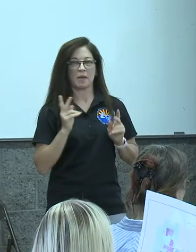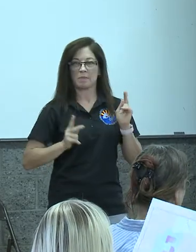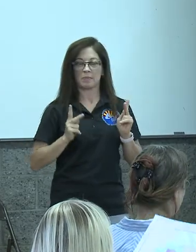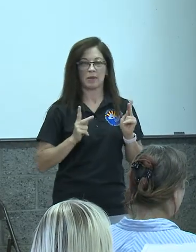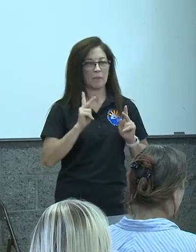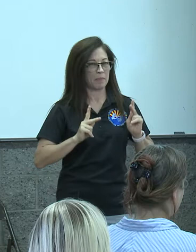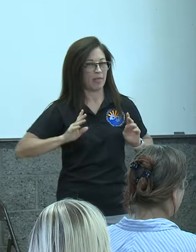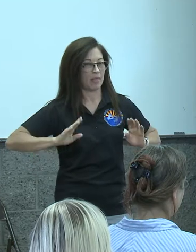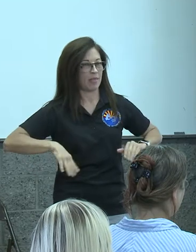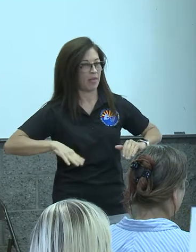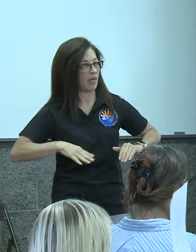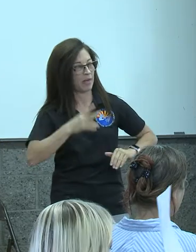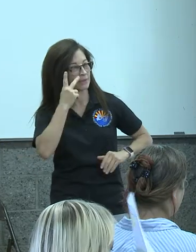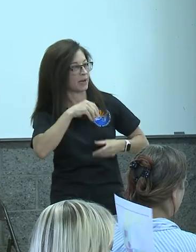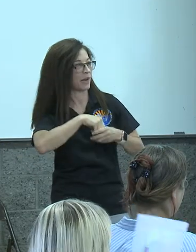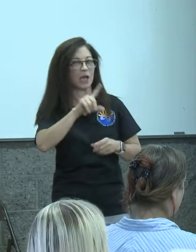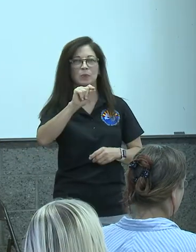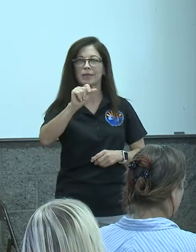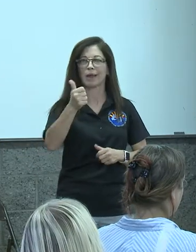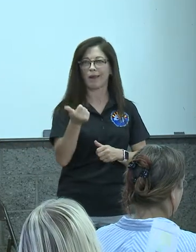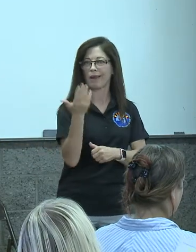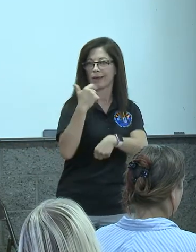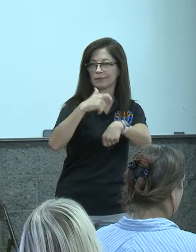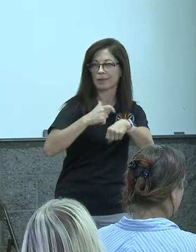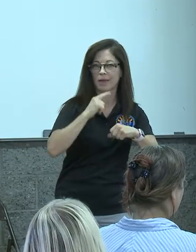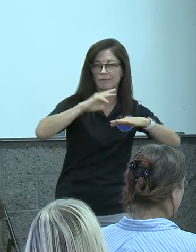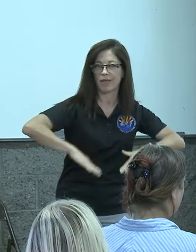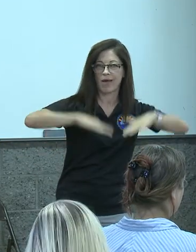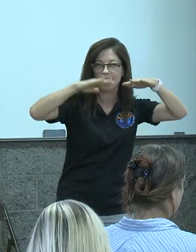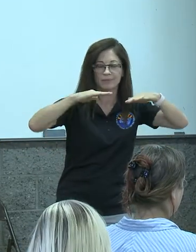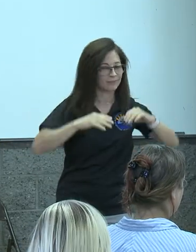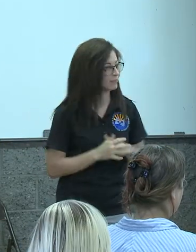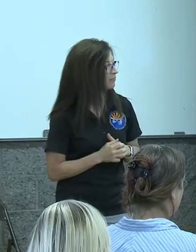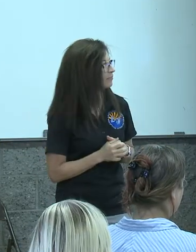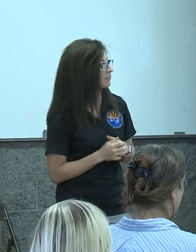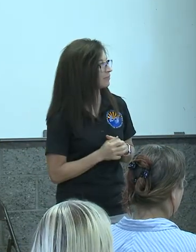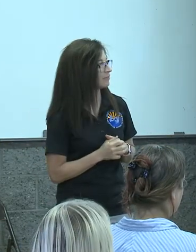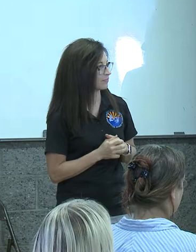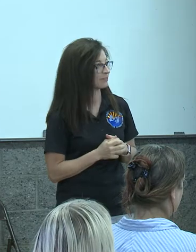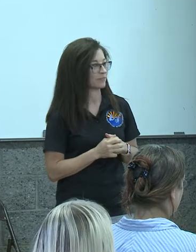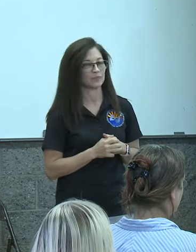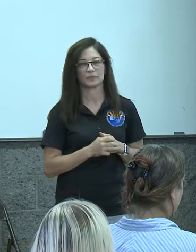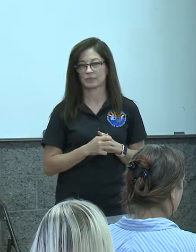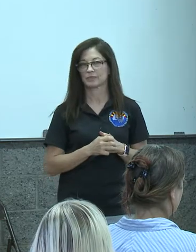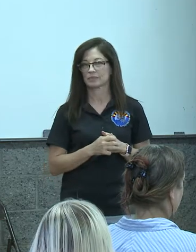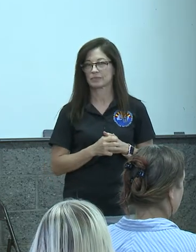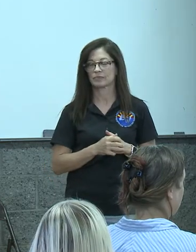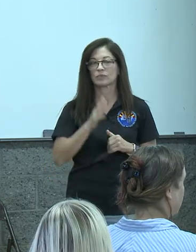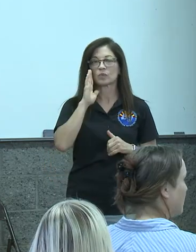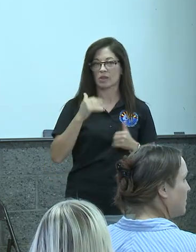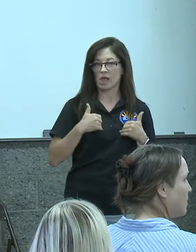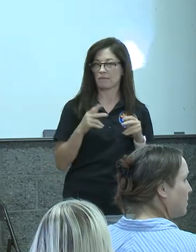i didn't see back in 2010 when we had our last uh flood event we are going to be having